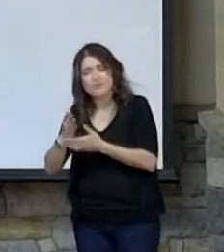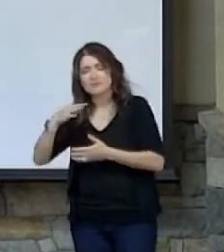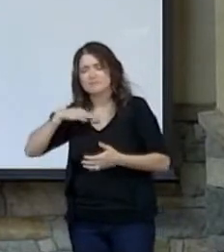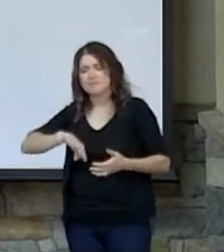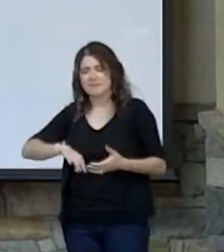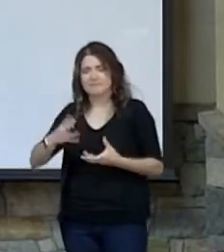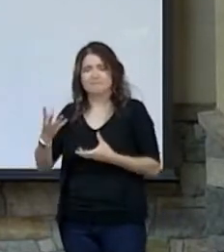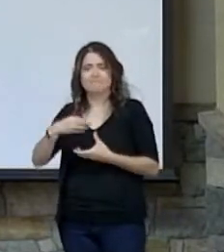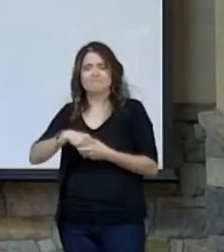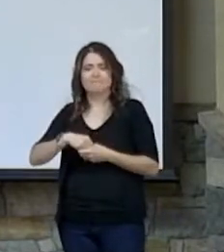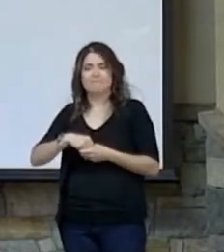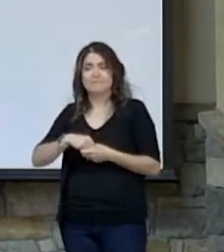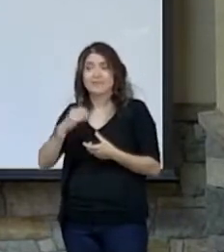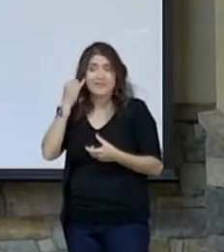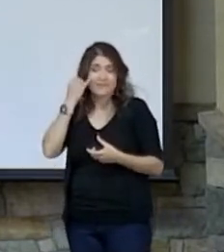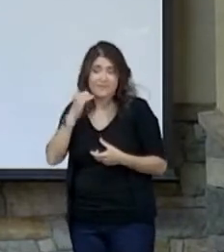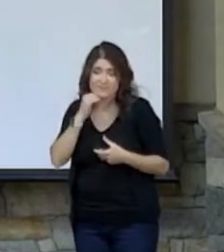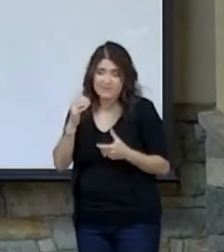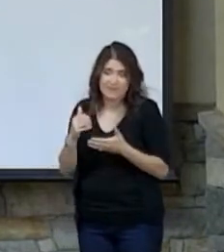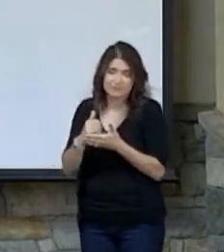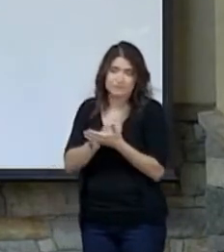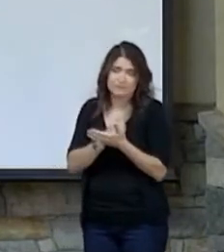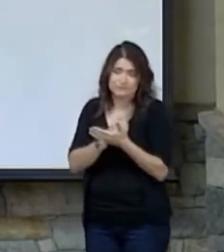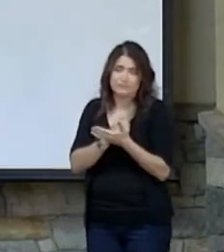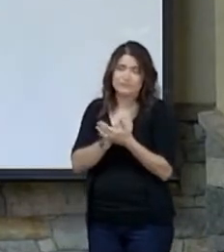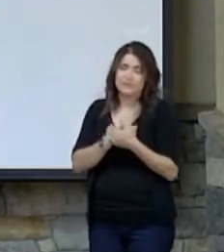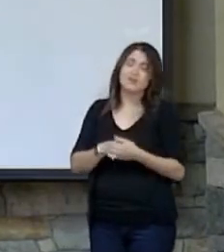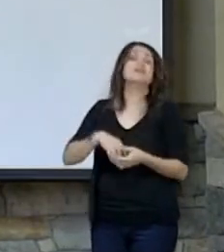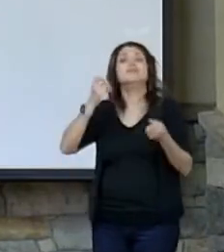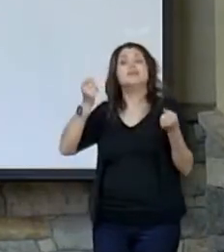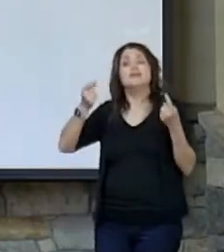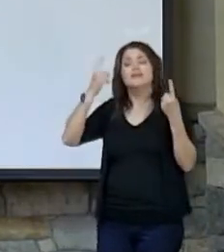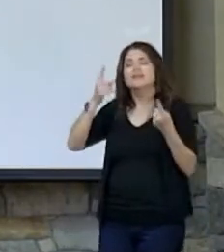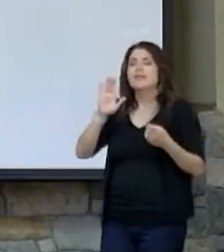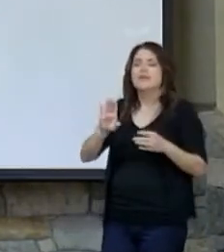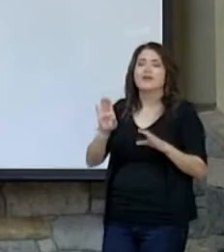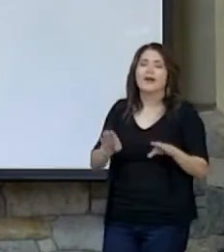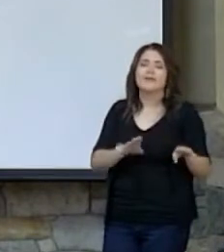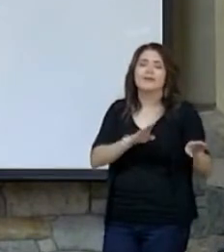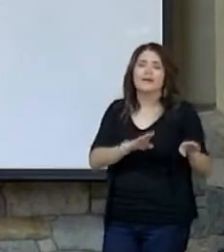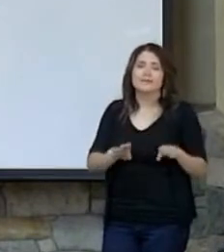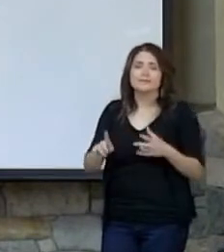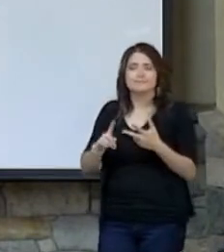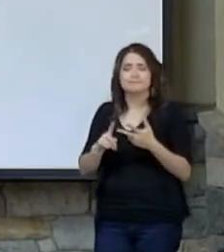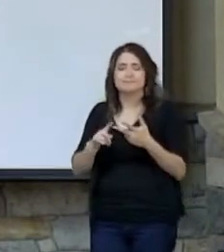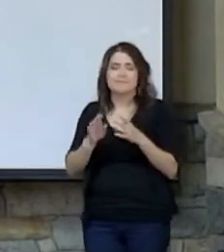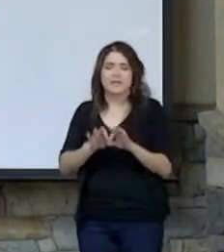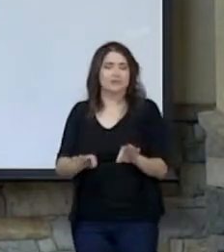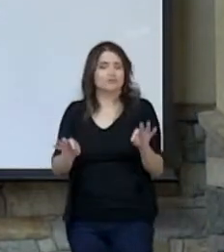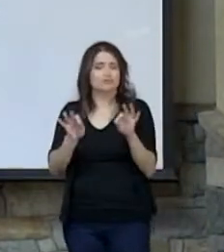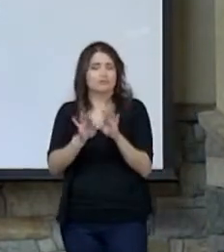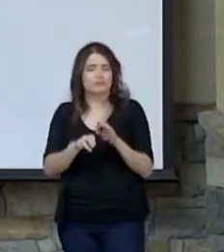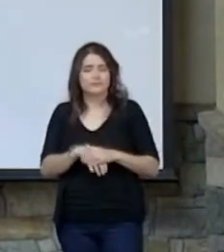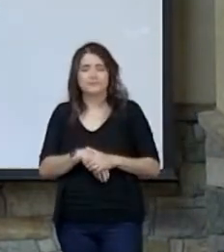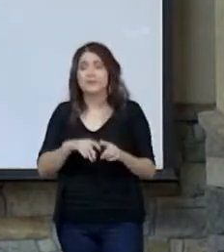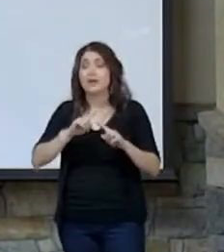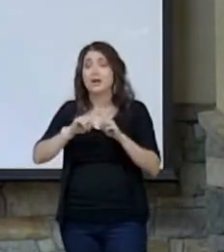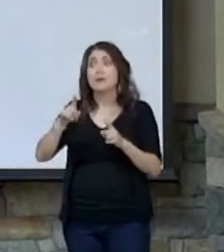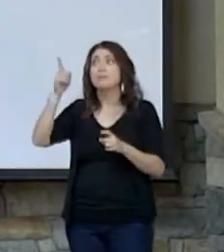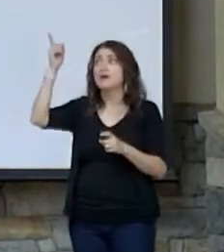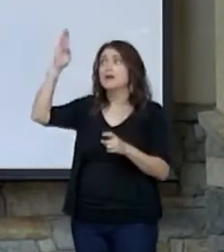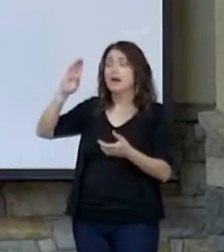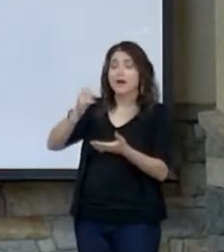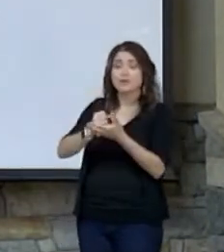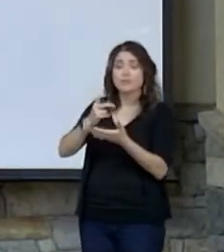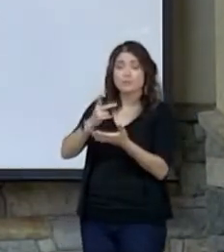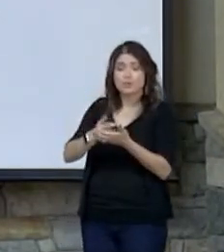even the ones they don't deserve. So you see, their conduct mattered. But God approves those who